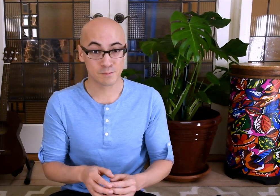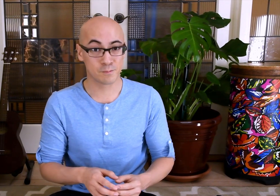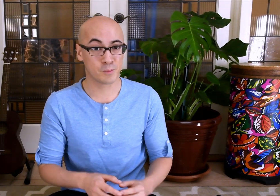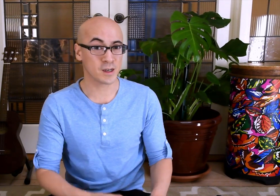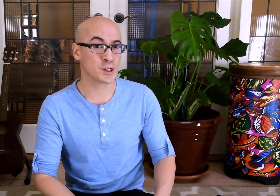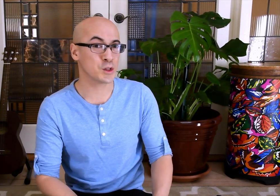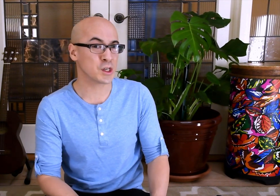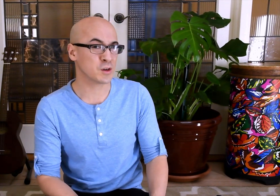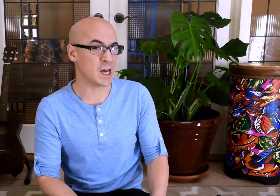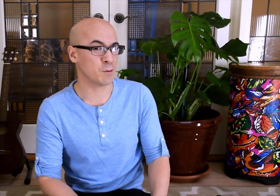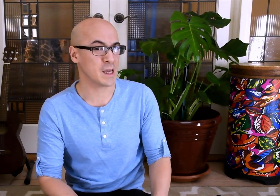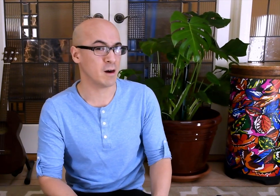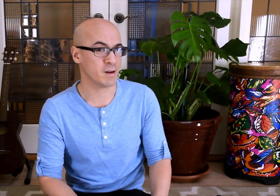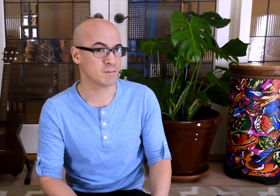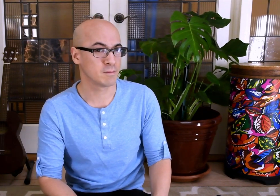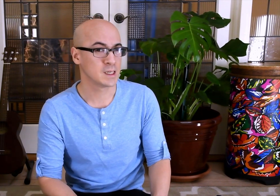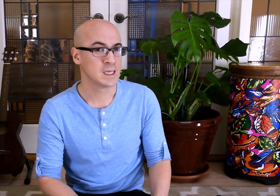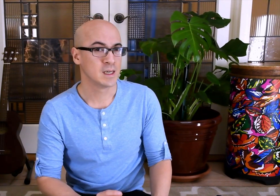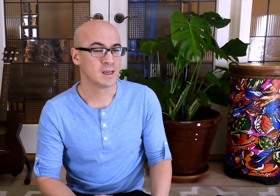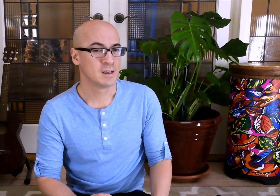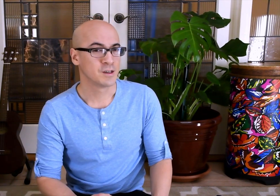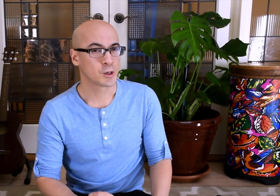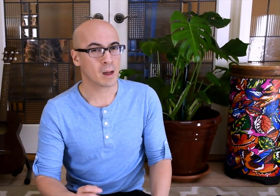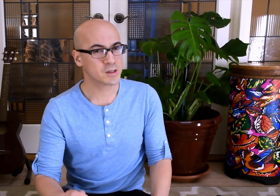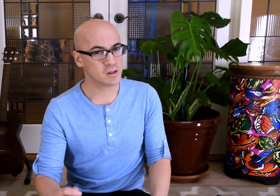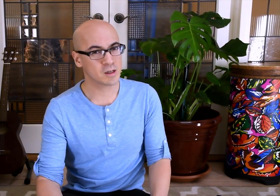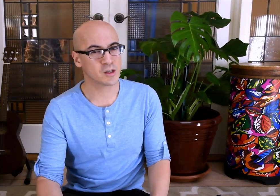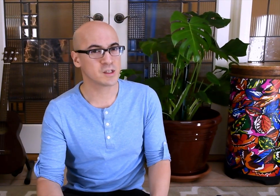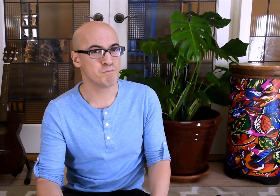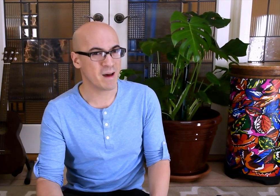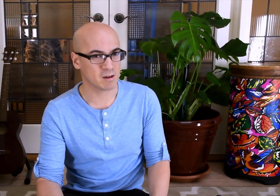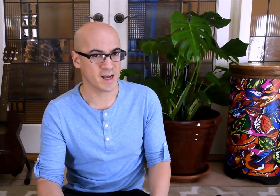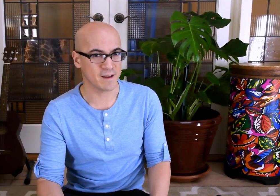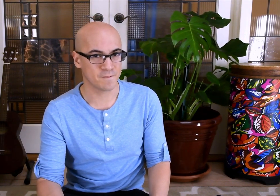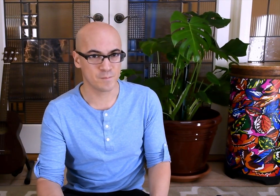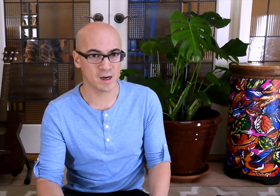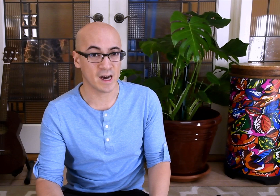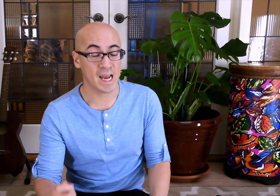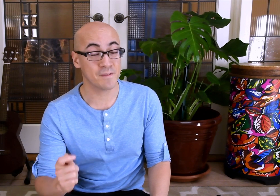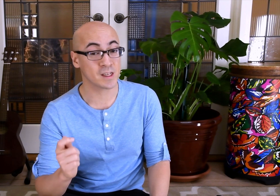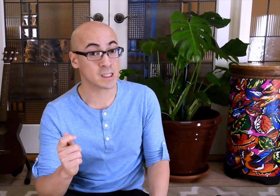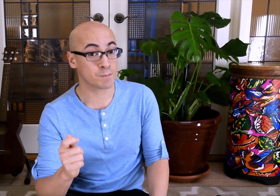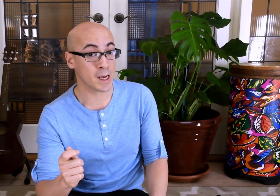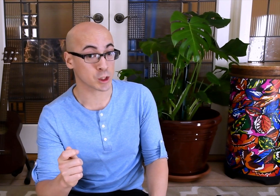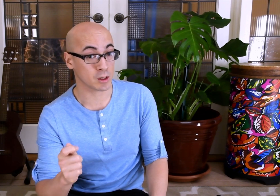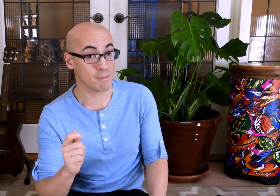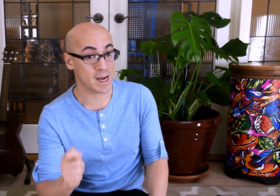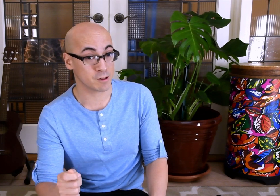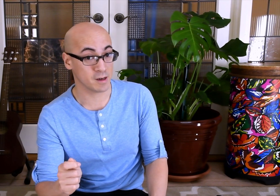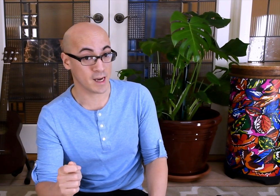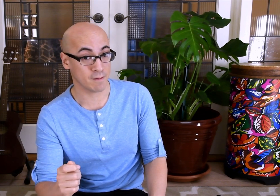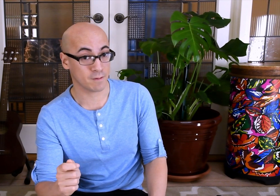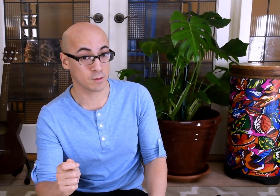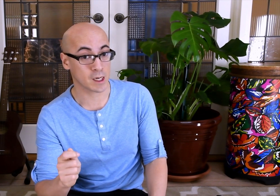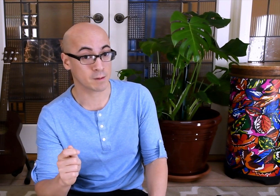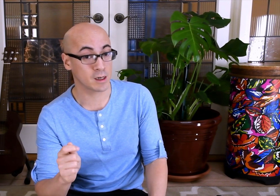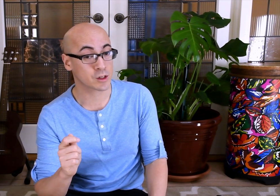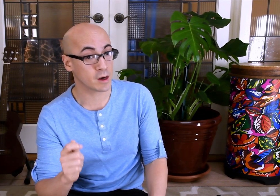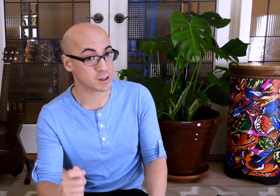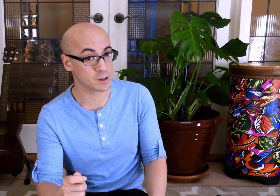But do you think you could help me out? You're probably too young to use a metal knife, but I have this special imaginary knife, which I'm going to trust you